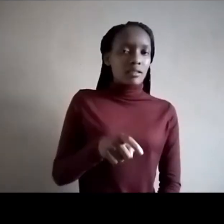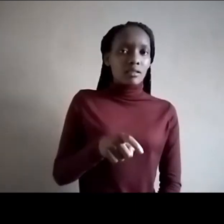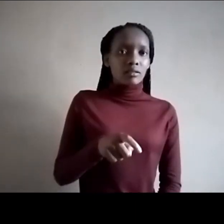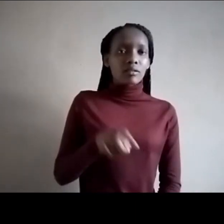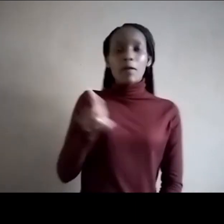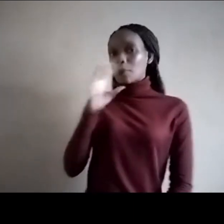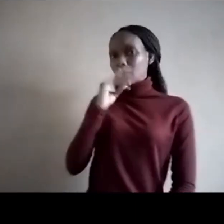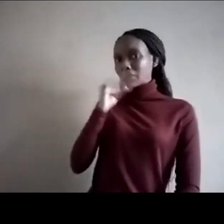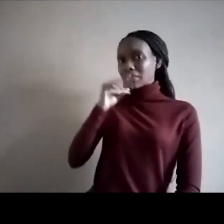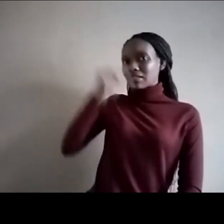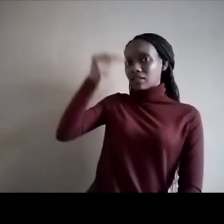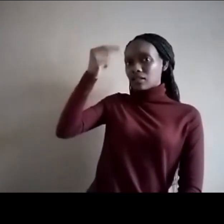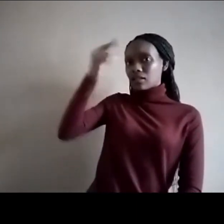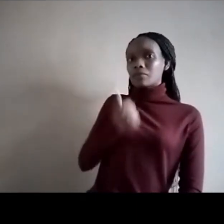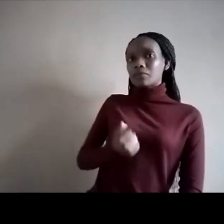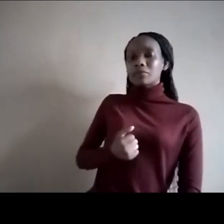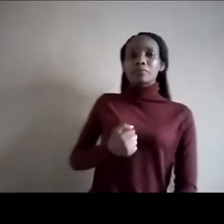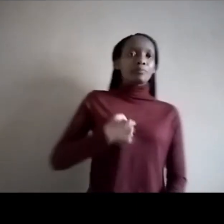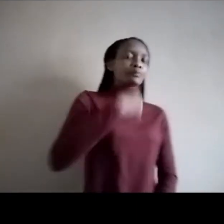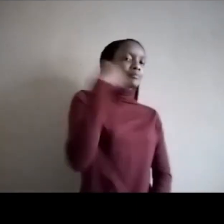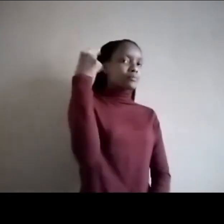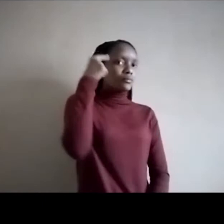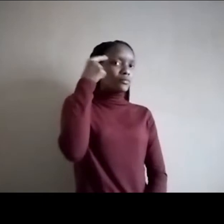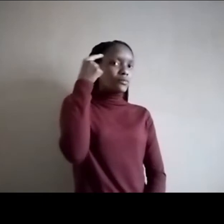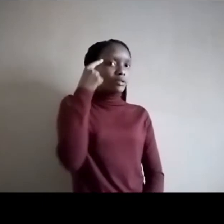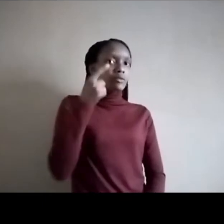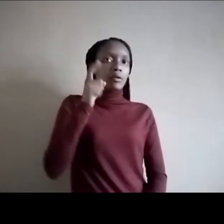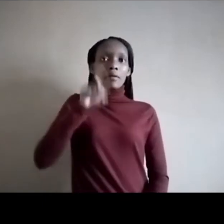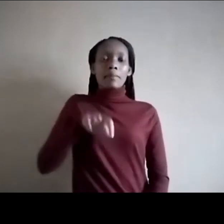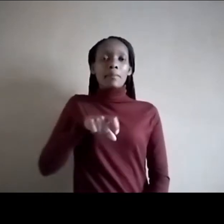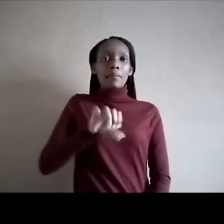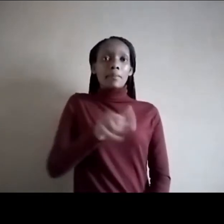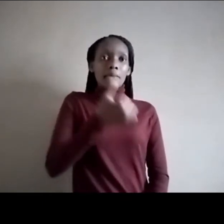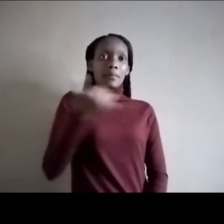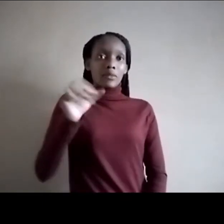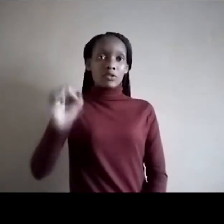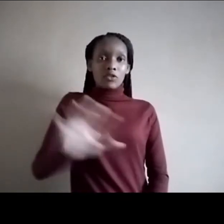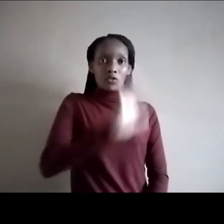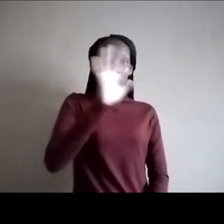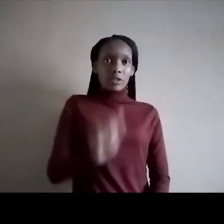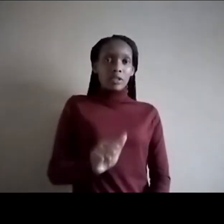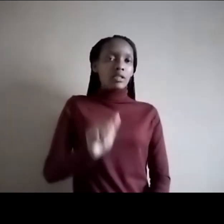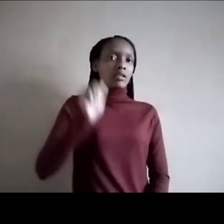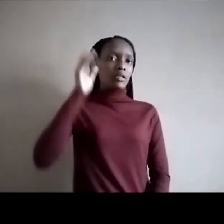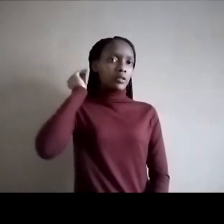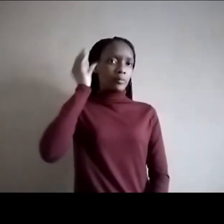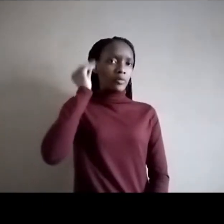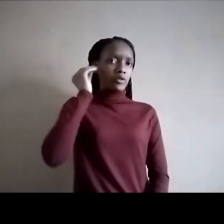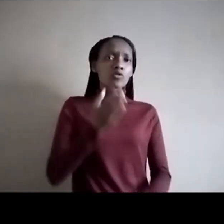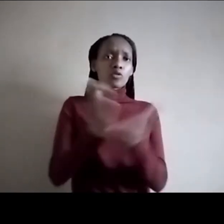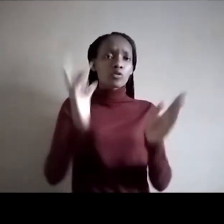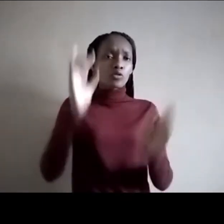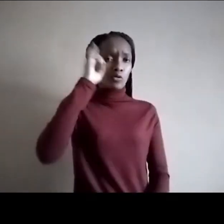I'm saying, I'm we are going to have to take it back to the South African experience. Do you remember that the oppressed